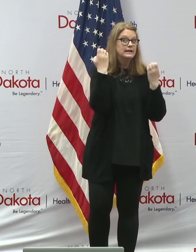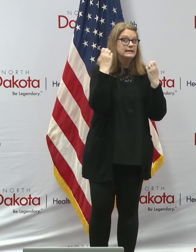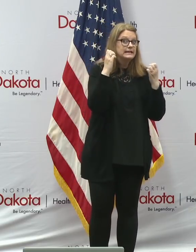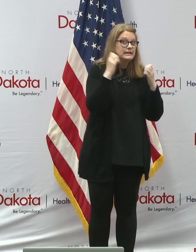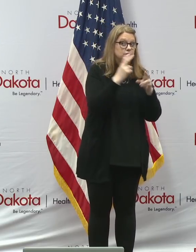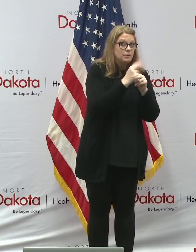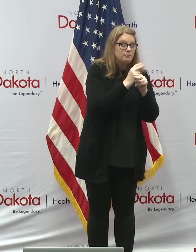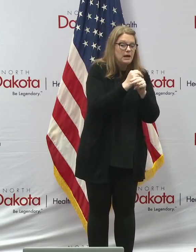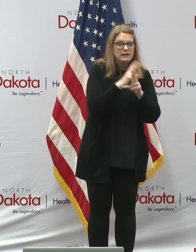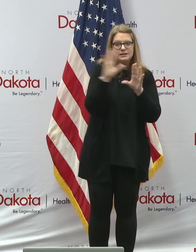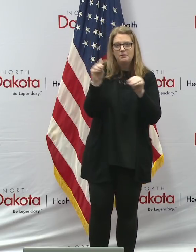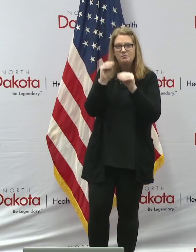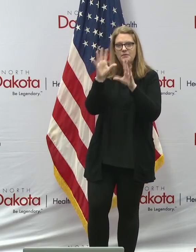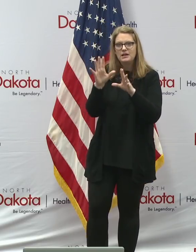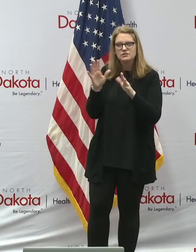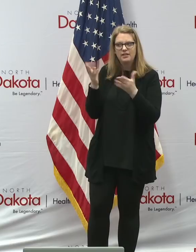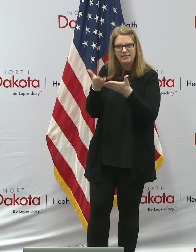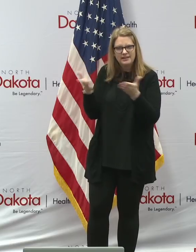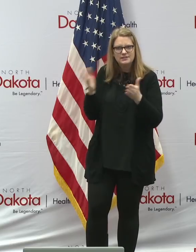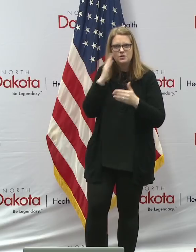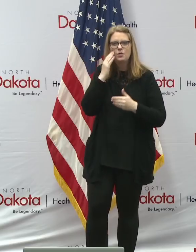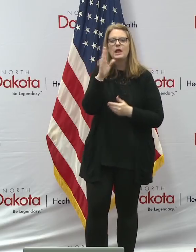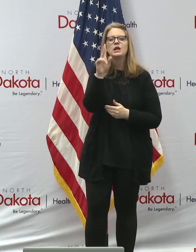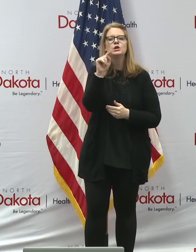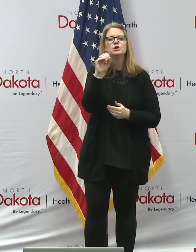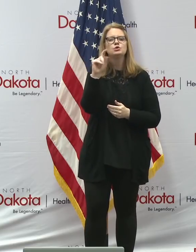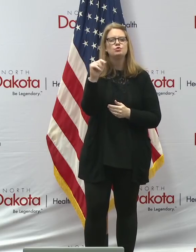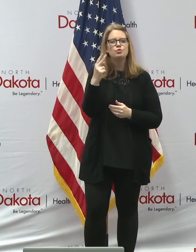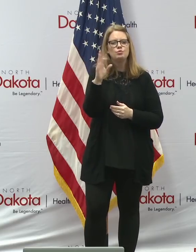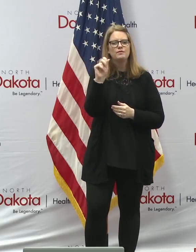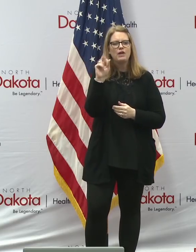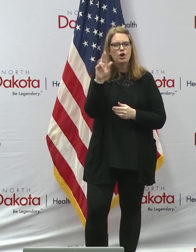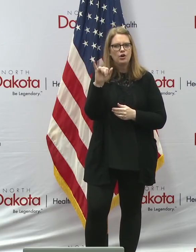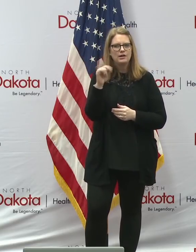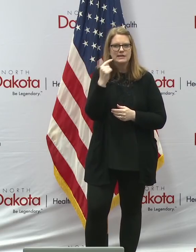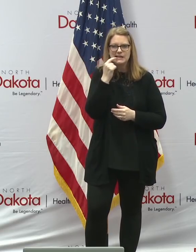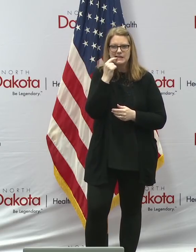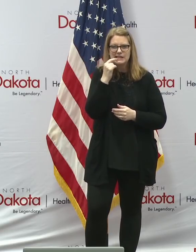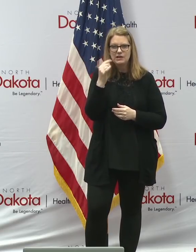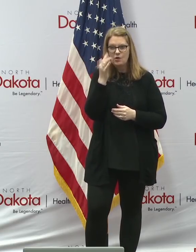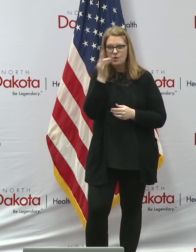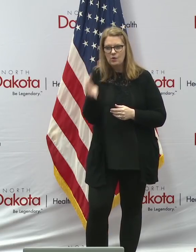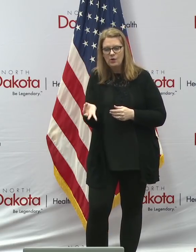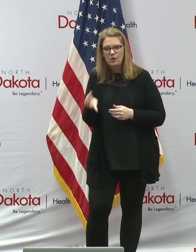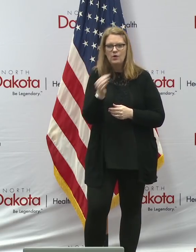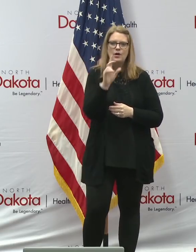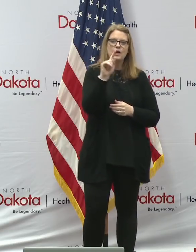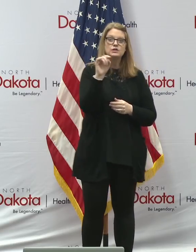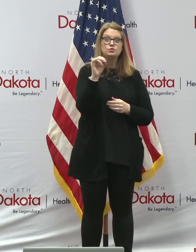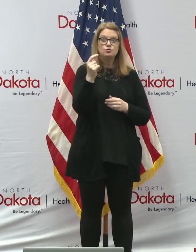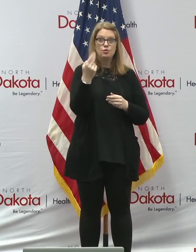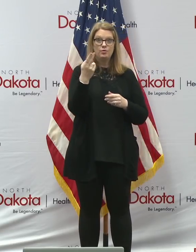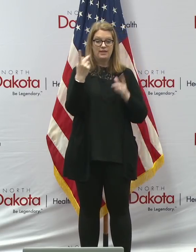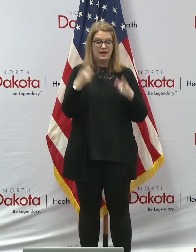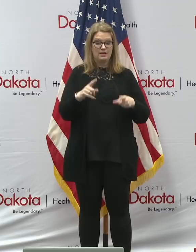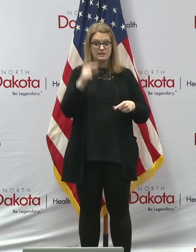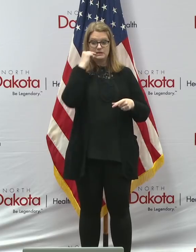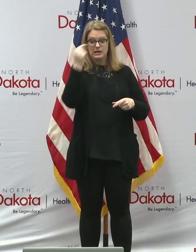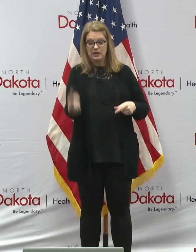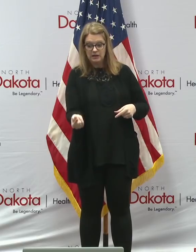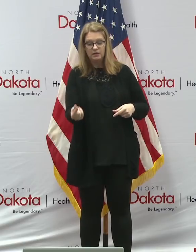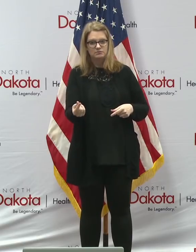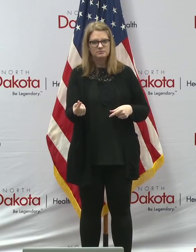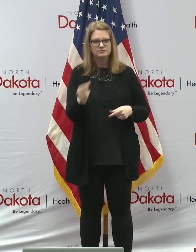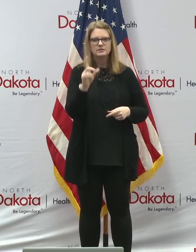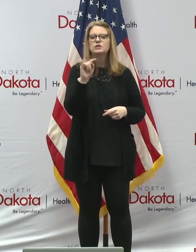creatures, including the tooth fairy, in case you eat too much candy, Easter candy this weekend and you have a tooth that comes out, the tooth fairy